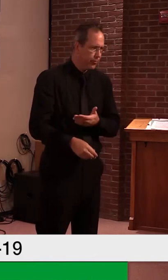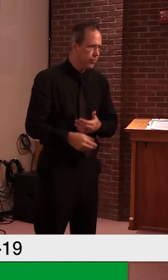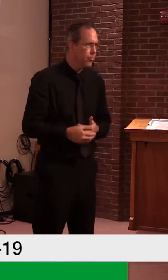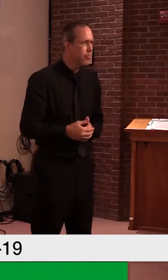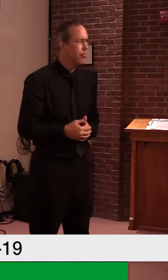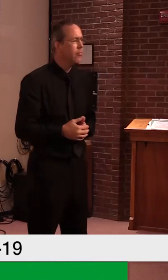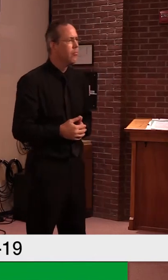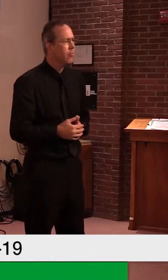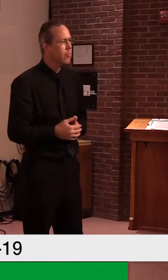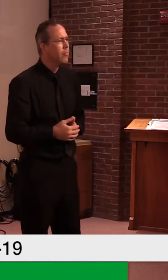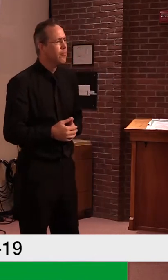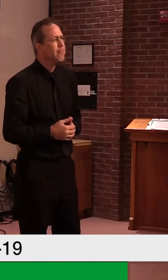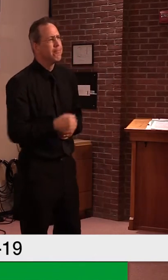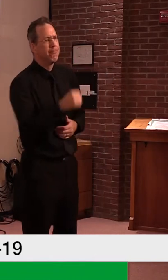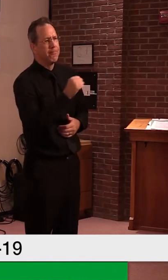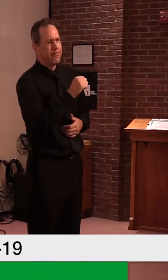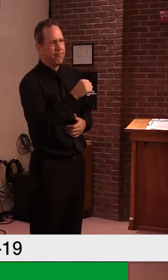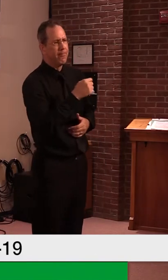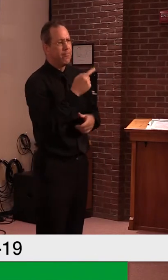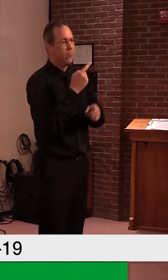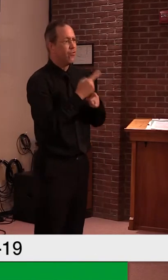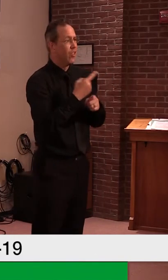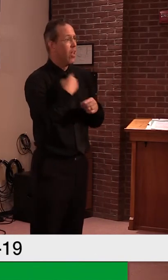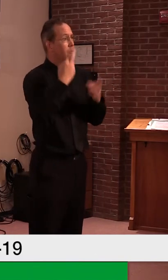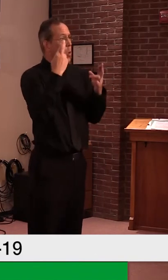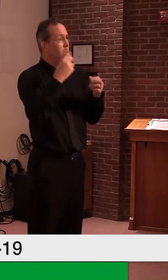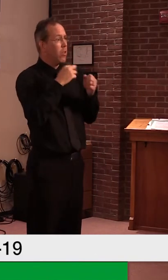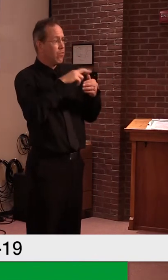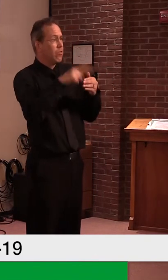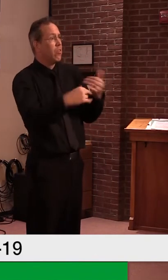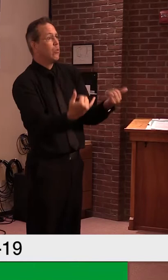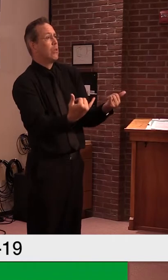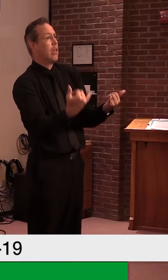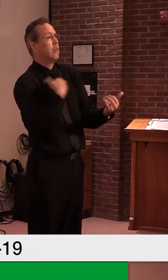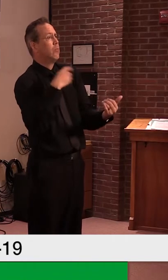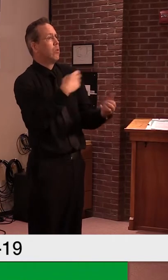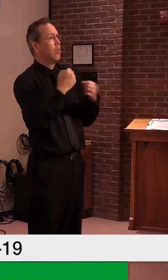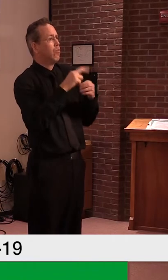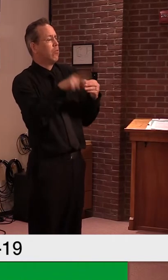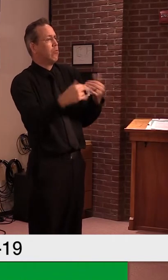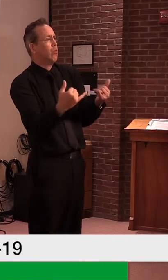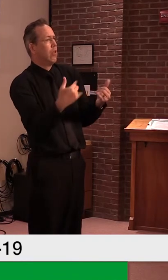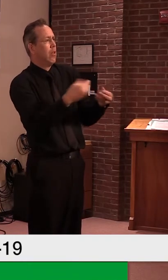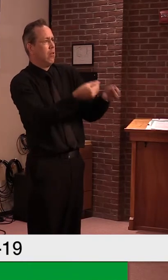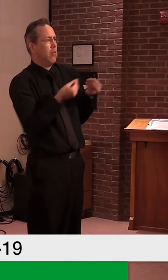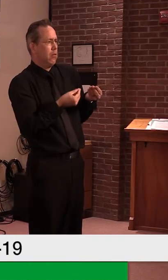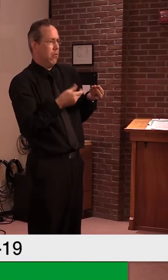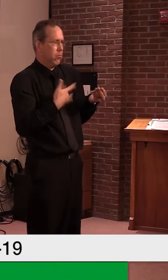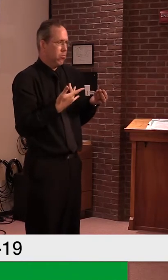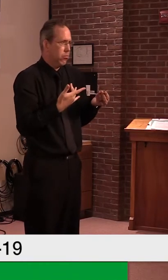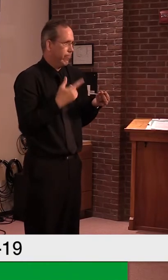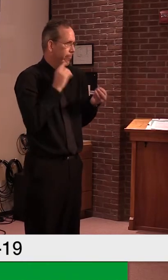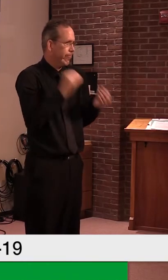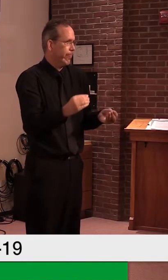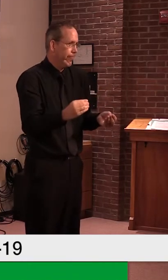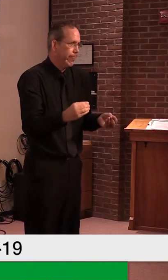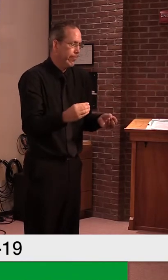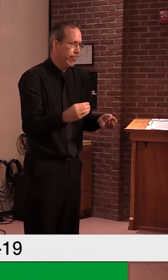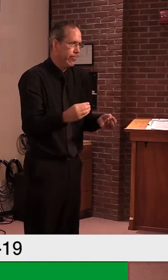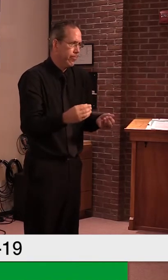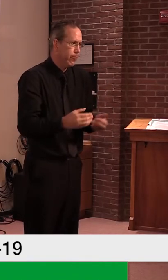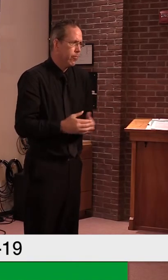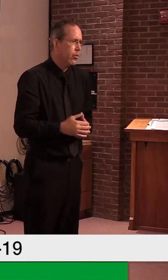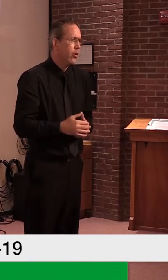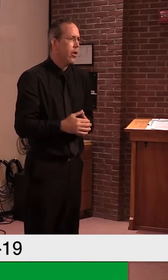Lisa, we're hoping that we're going to have, uh, lab results today, but as of yet, I don't have a number on the remaining labs